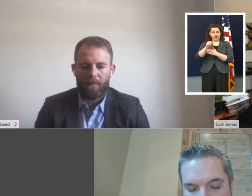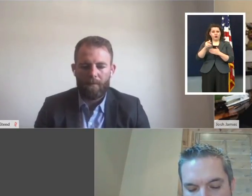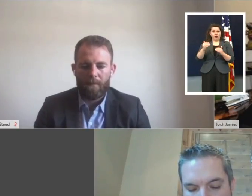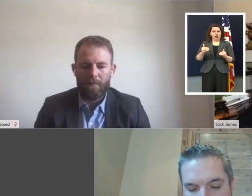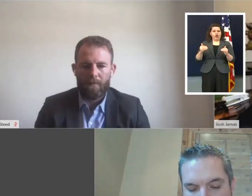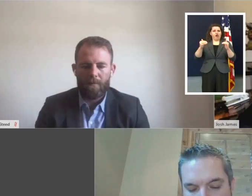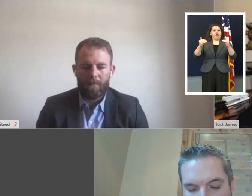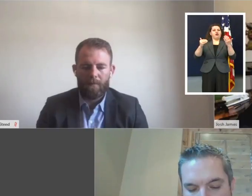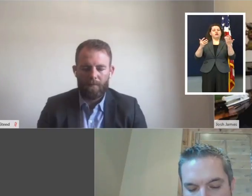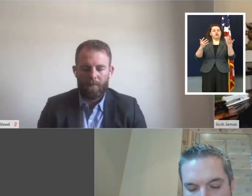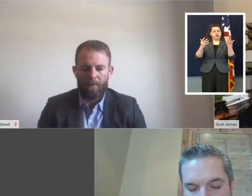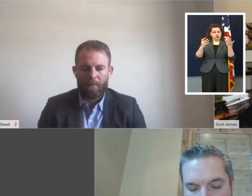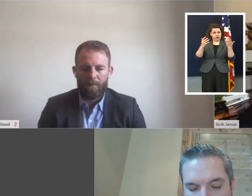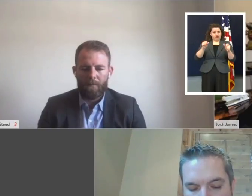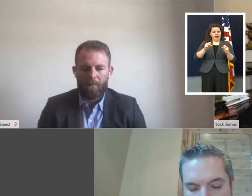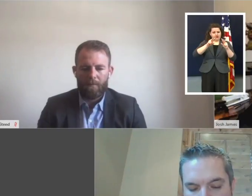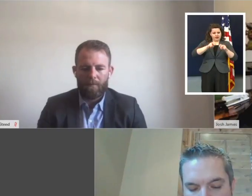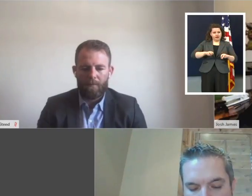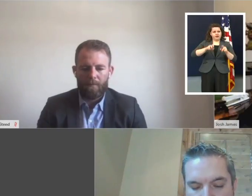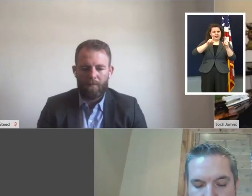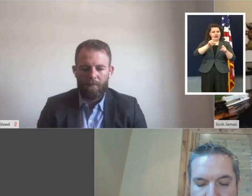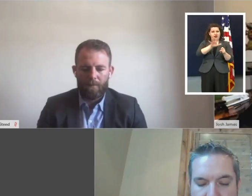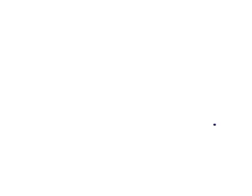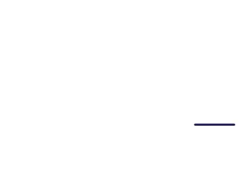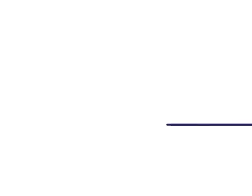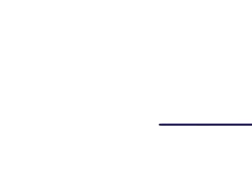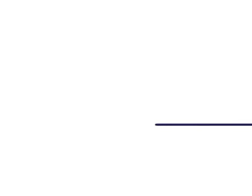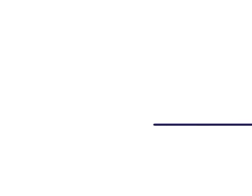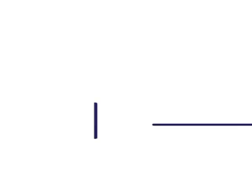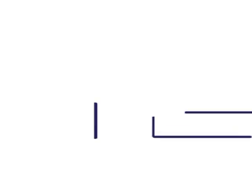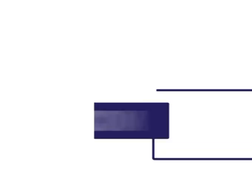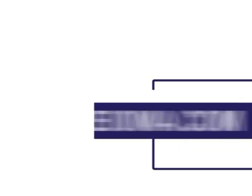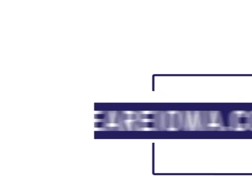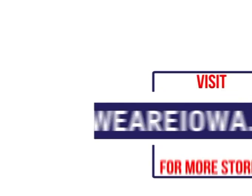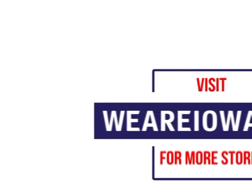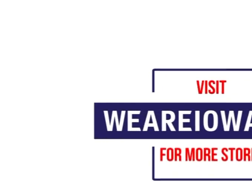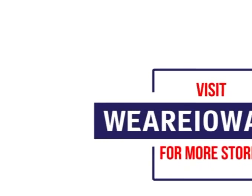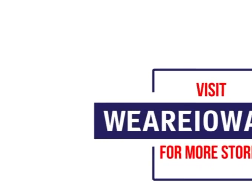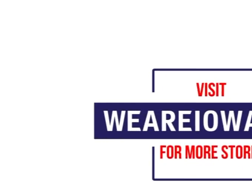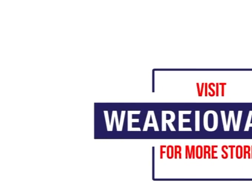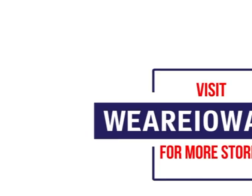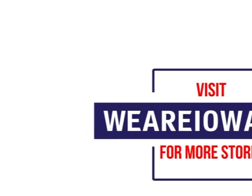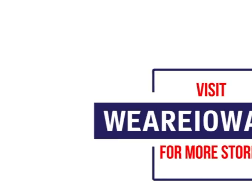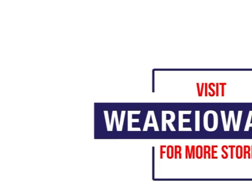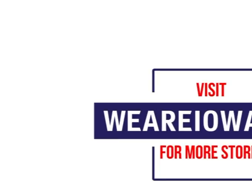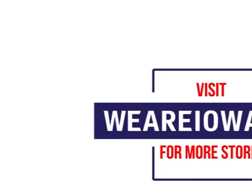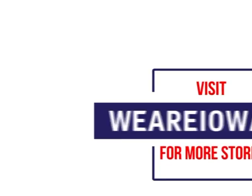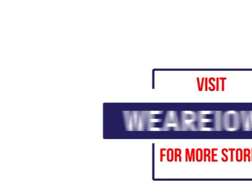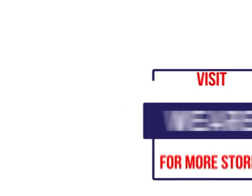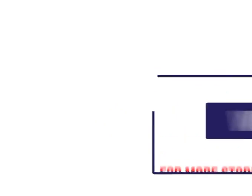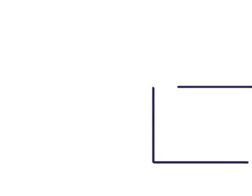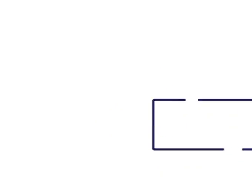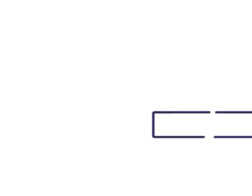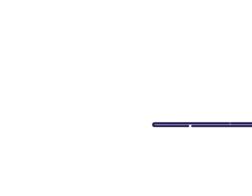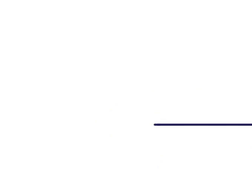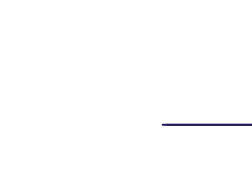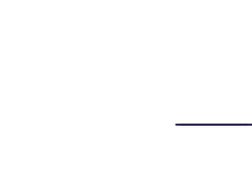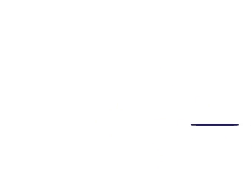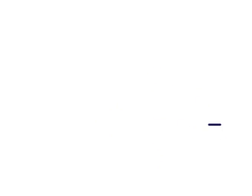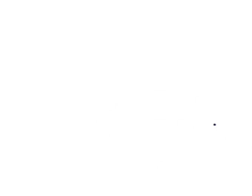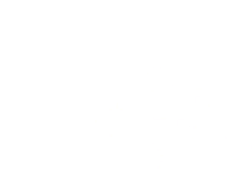that are able to do assessments and tests across the populations. see you in days. So, let's at next minutes. We'll see time. We'll see you next